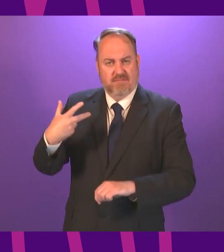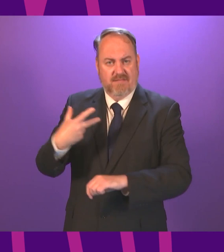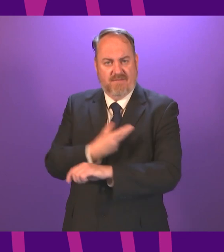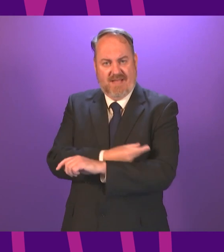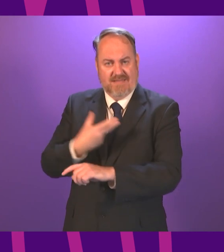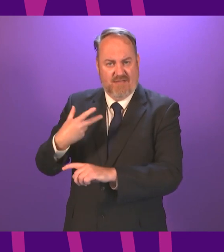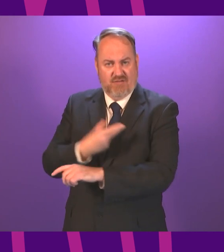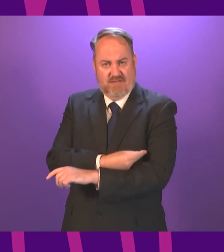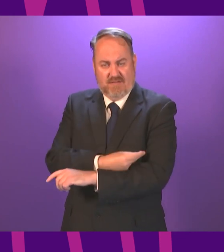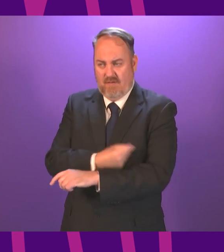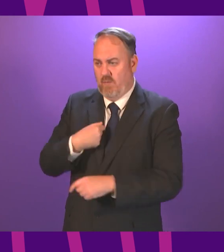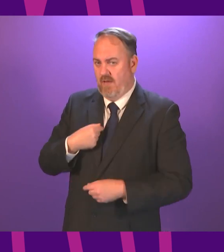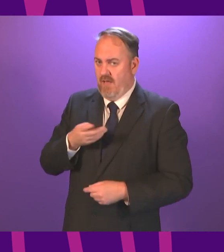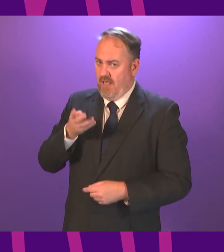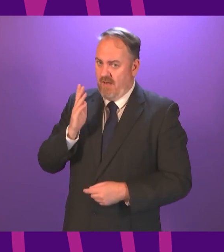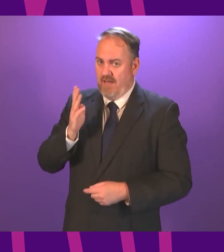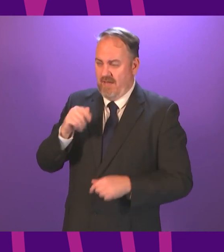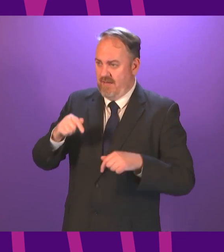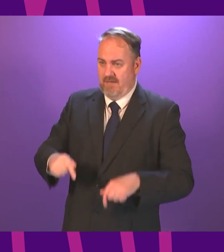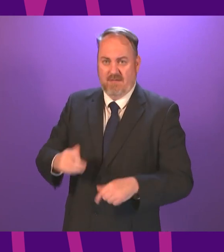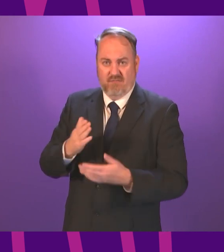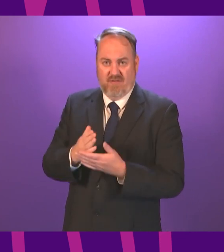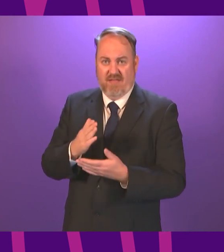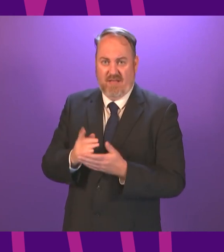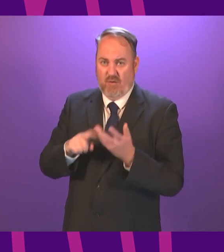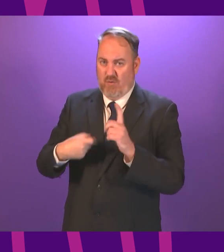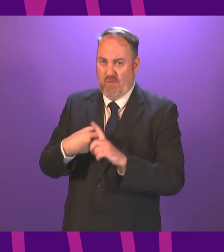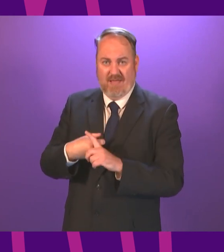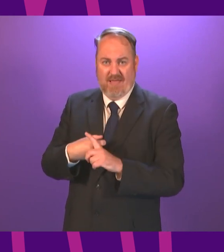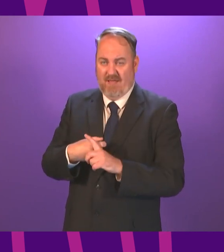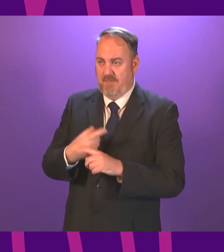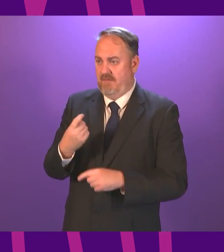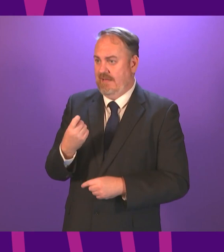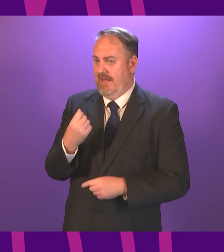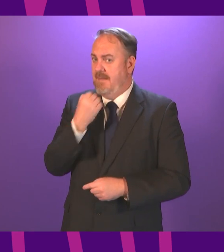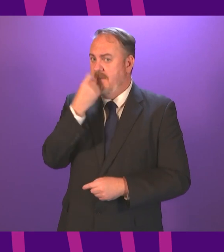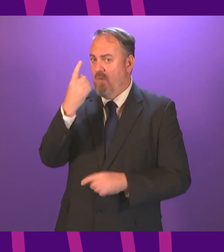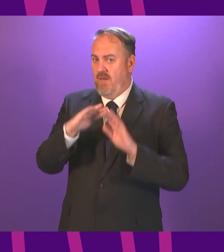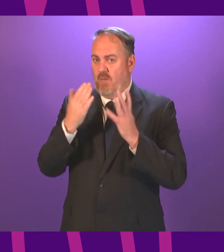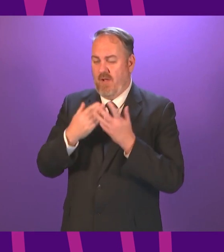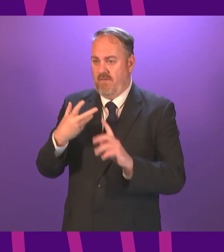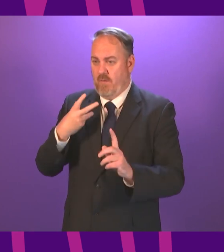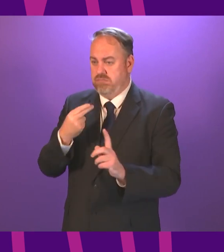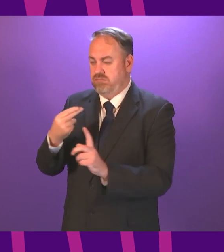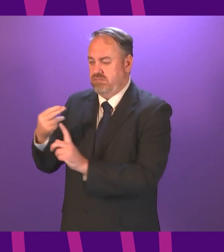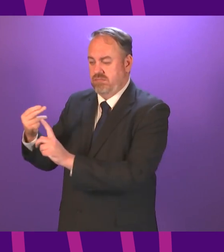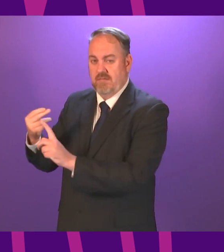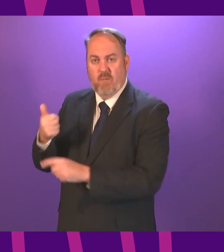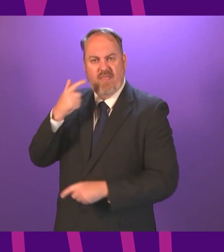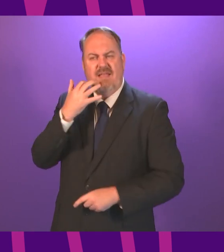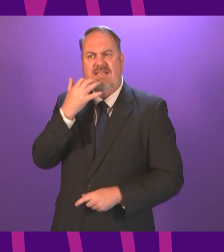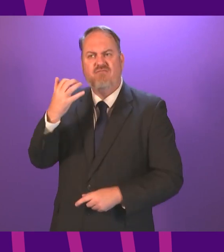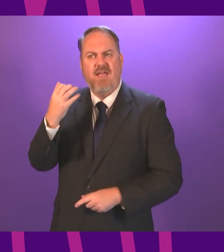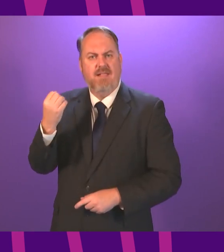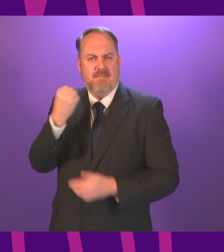to have rolled out so quickly when I think only Israel has been significantly ahead of us we can obviously mention political leaders like Nicola